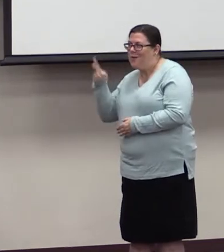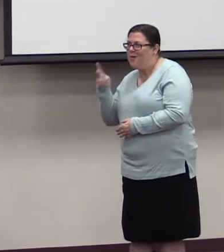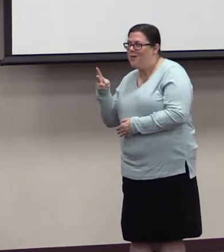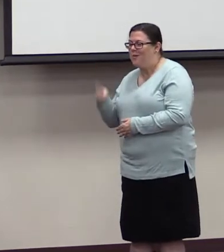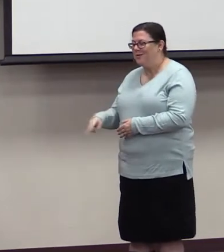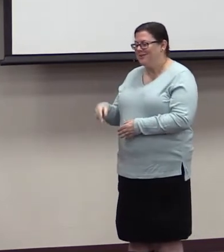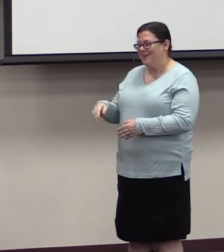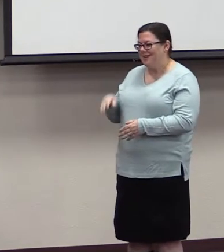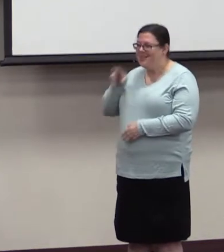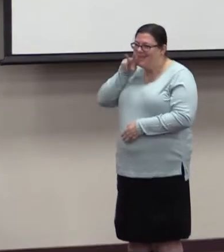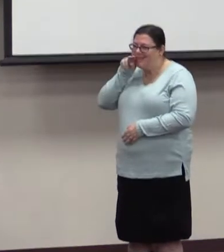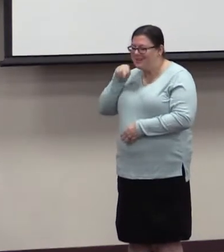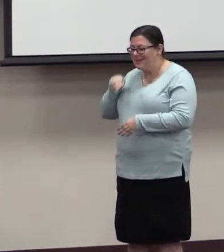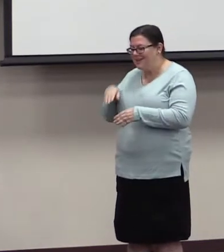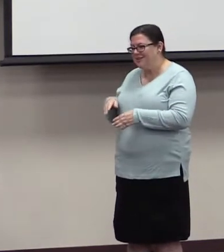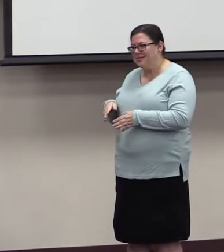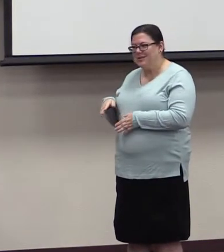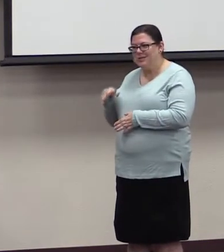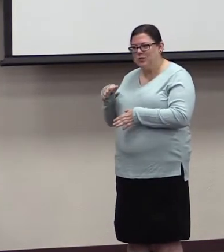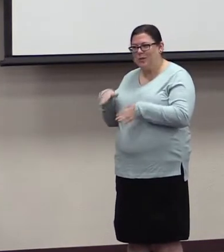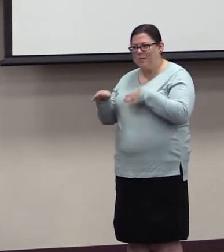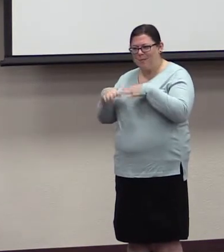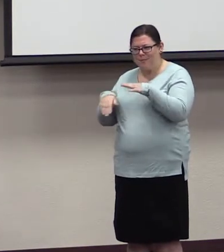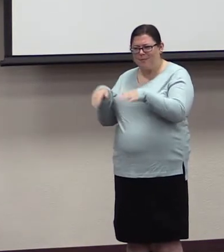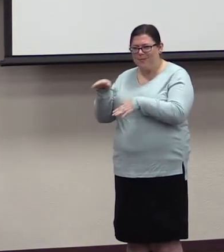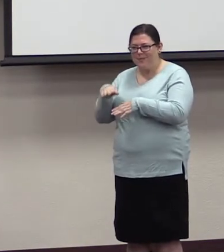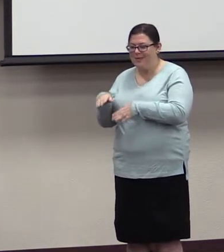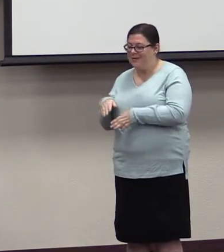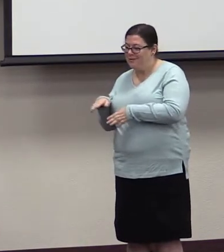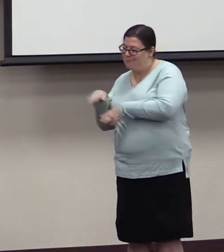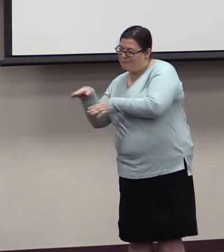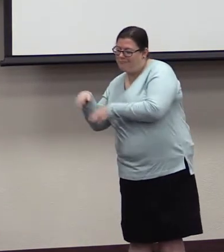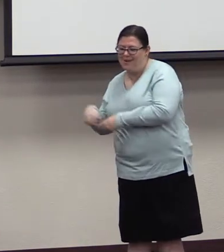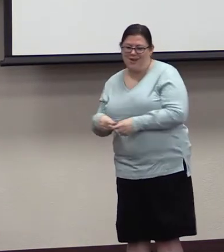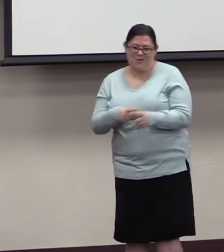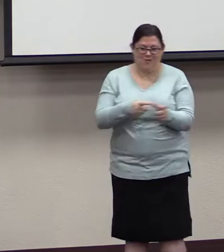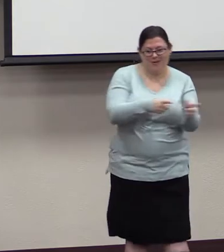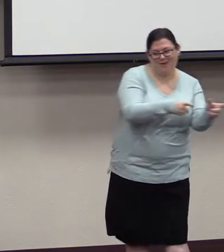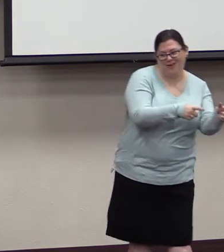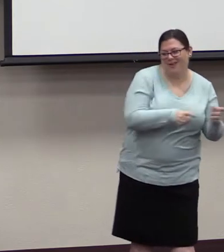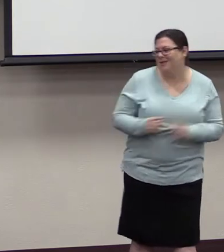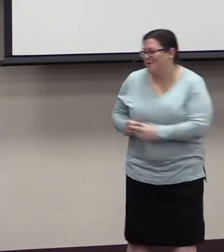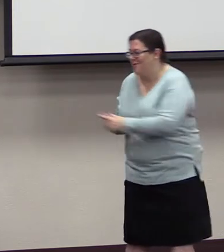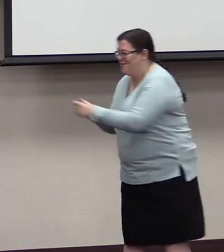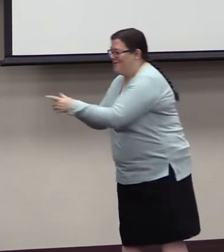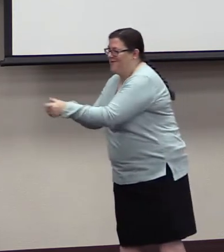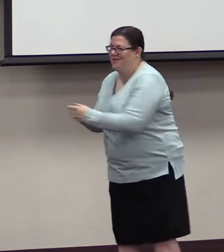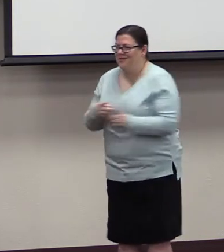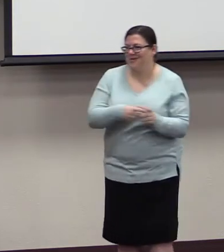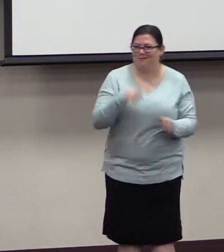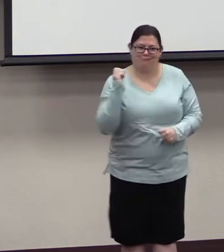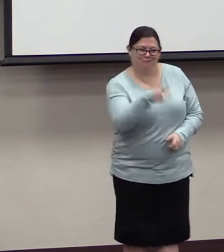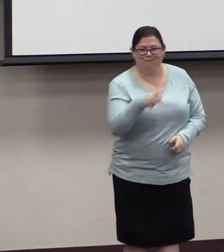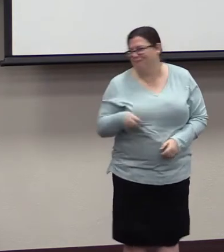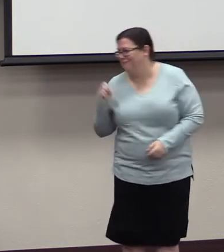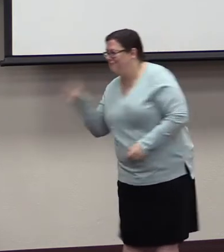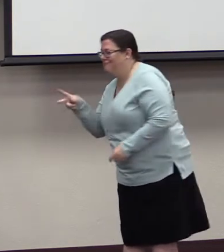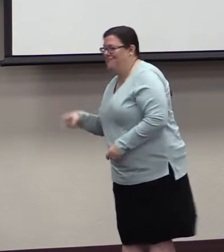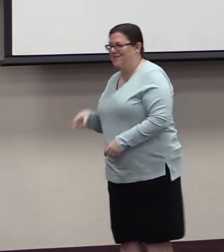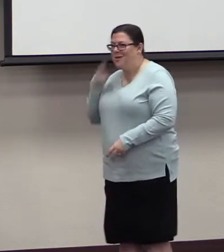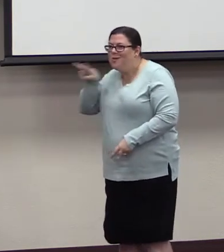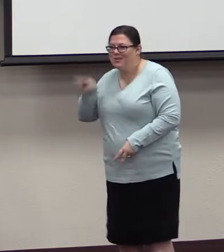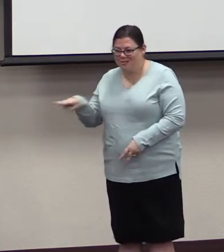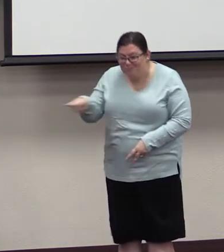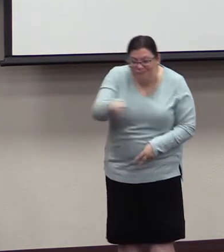and just watch the ducks swim back and forth. It's like a cat with a laser, but instead it was bread and geese.